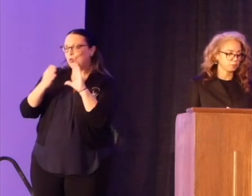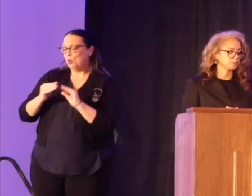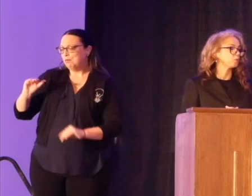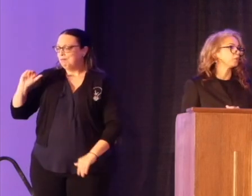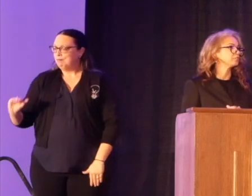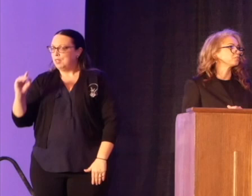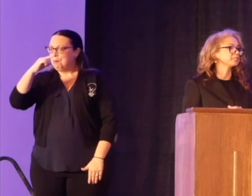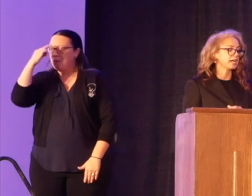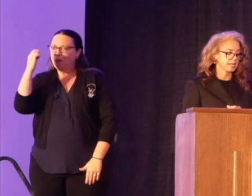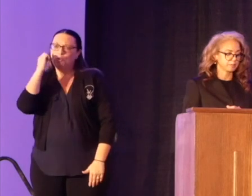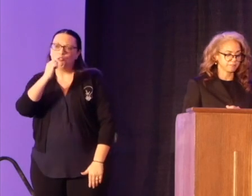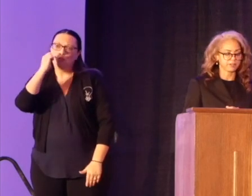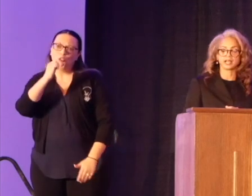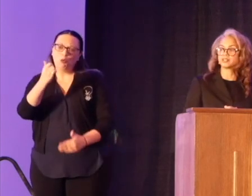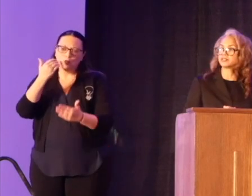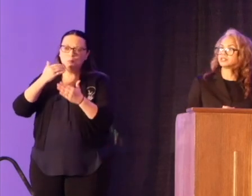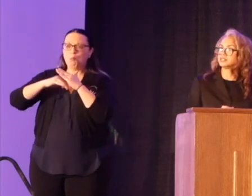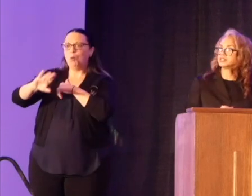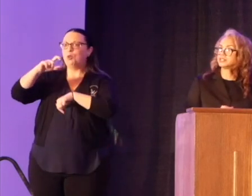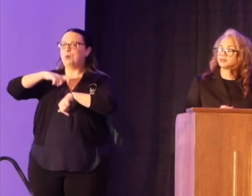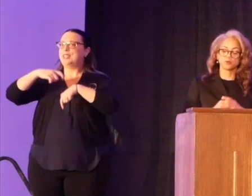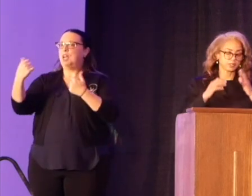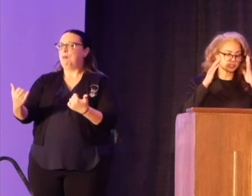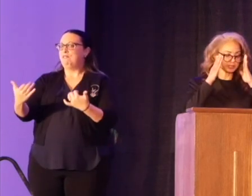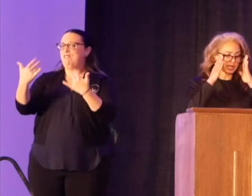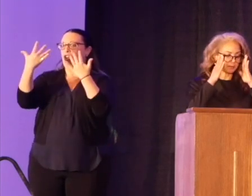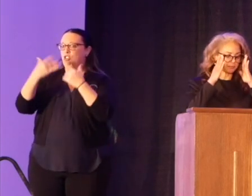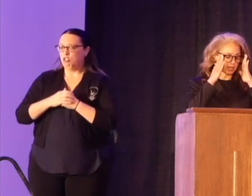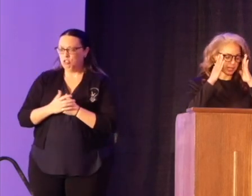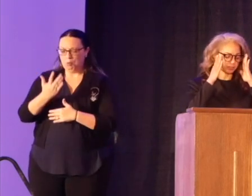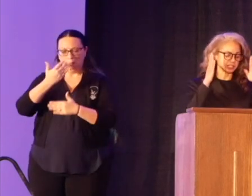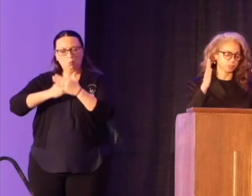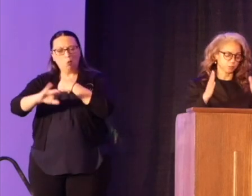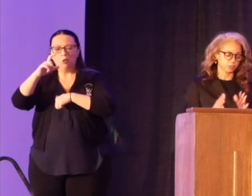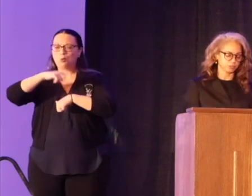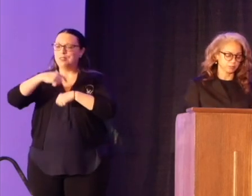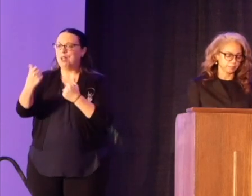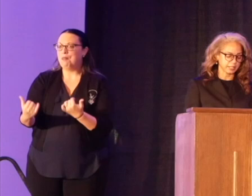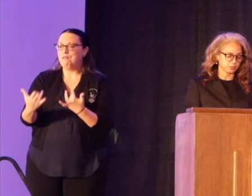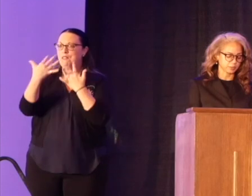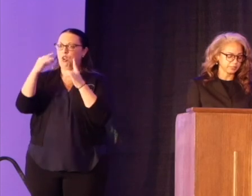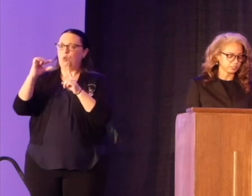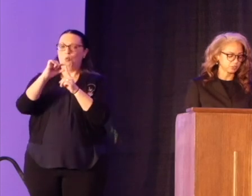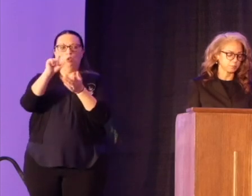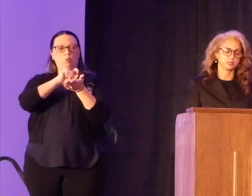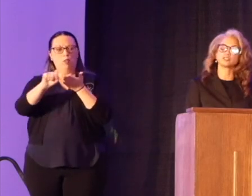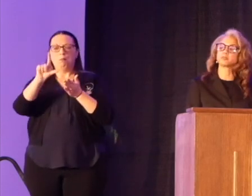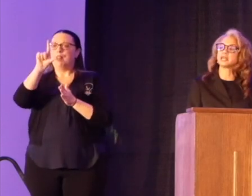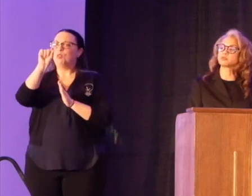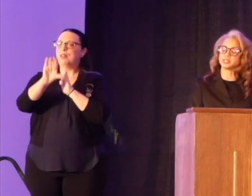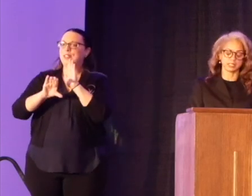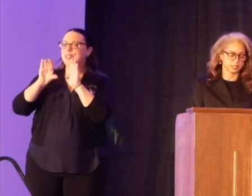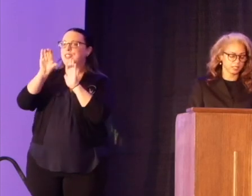girl who was born to a time of fire. Born to a time of fire, these are the words written by the 20th century